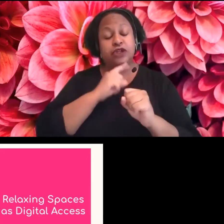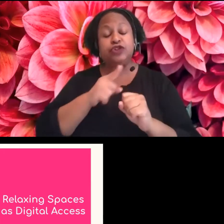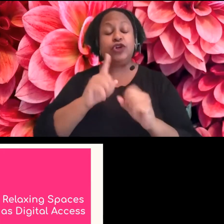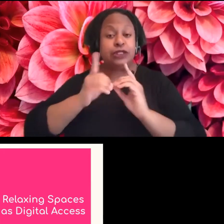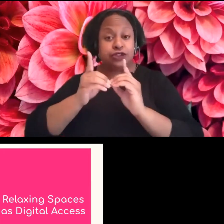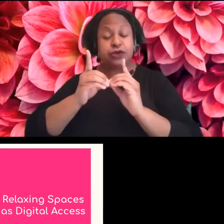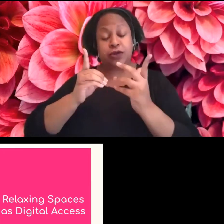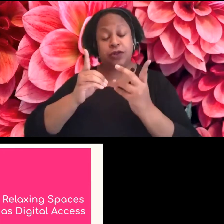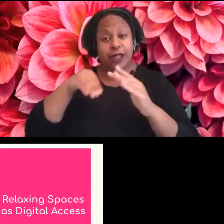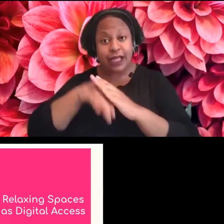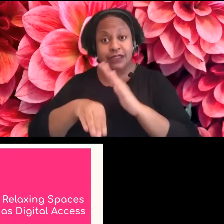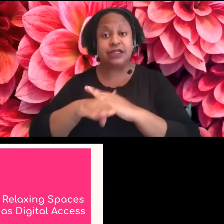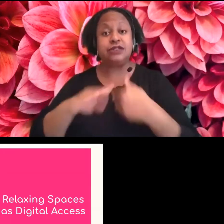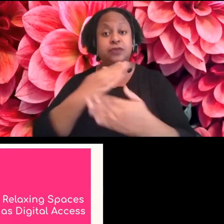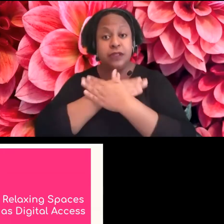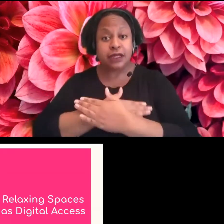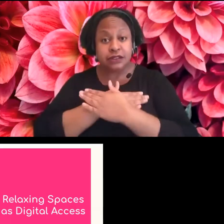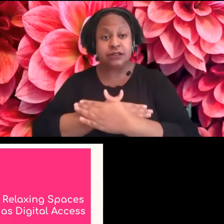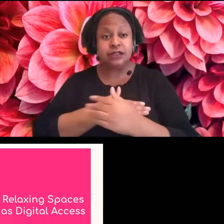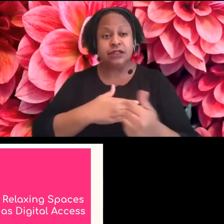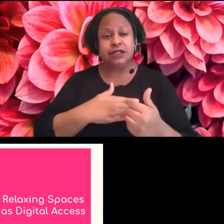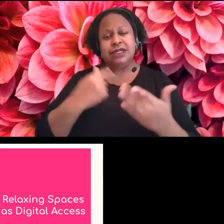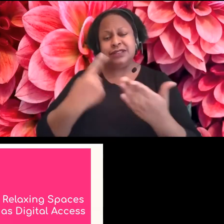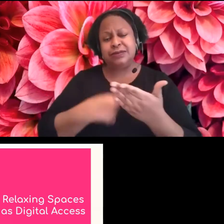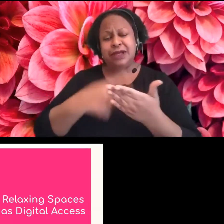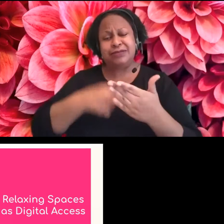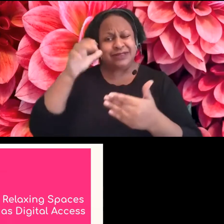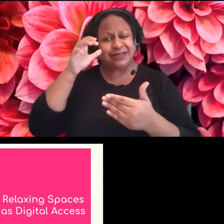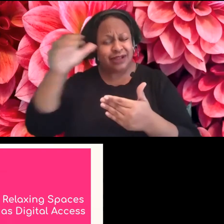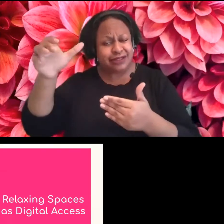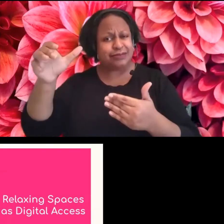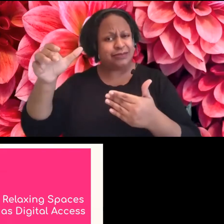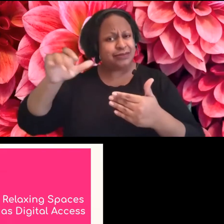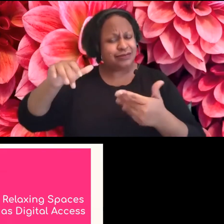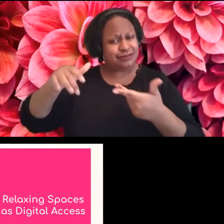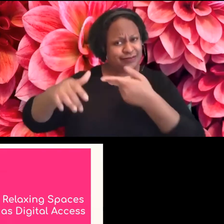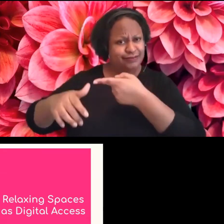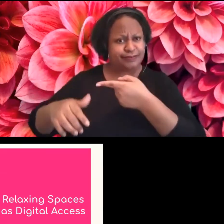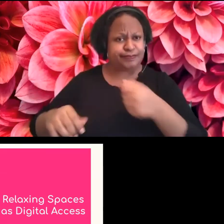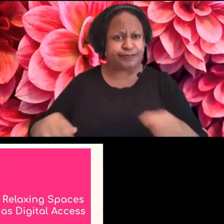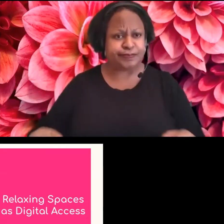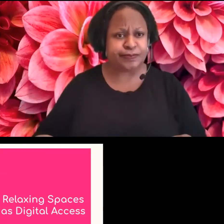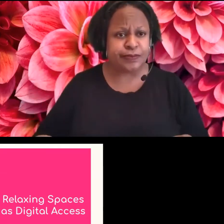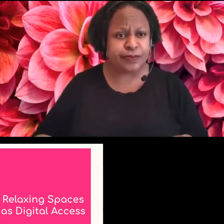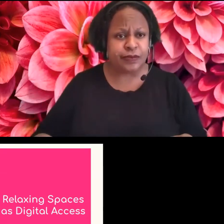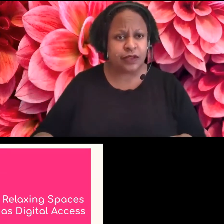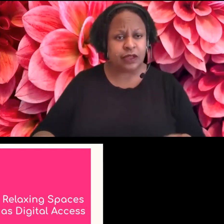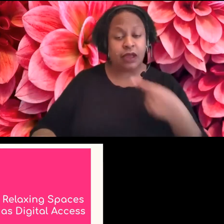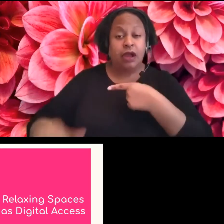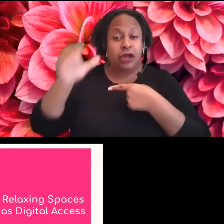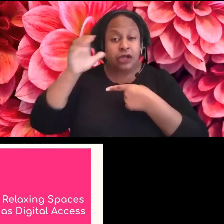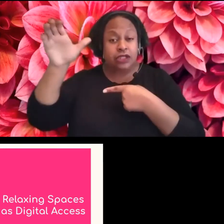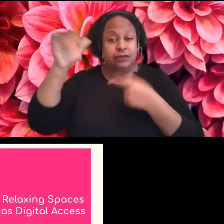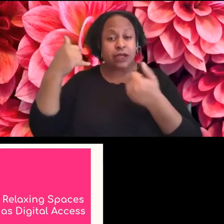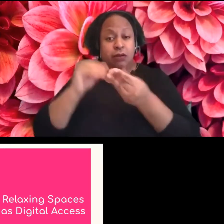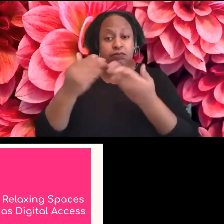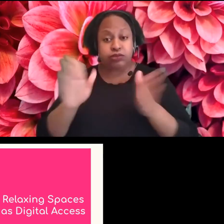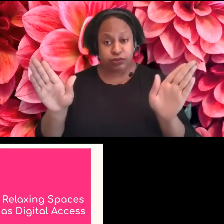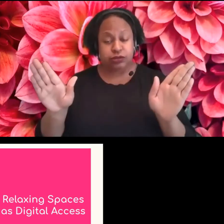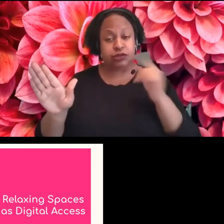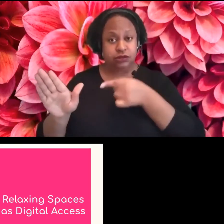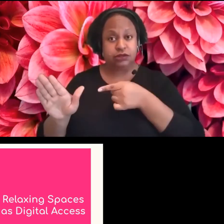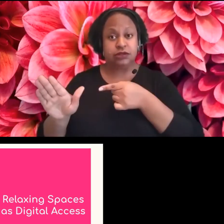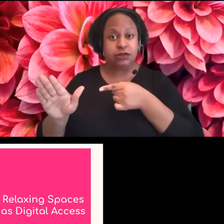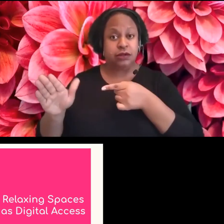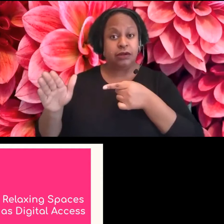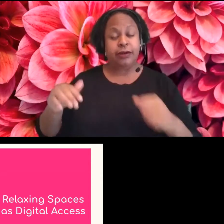of a relaxed space, but for me, a relaxed space has broadened significantly and definition and audience. So in